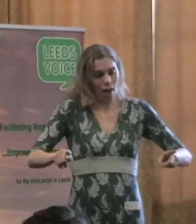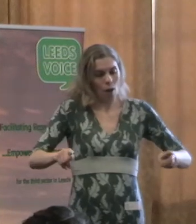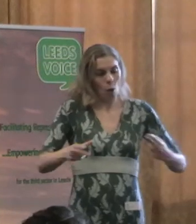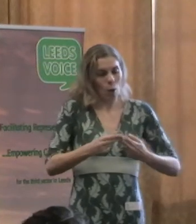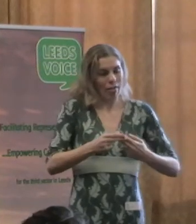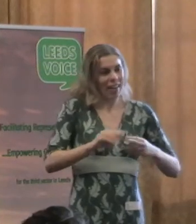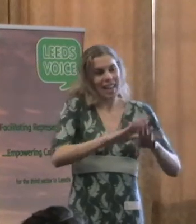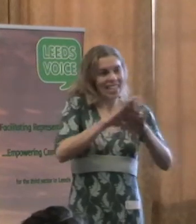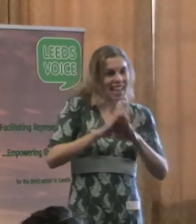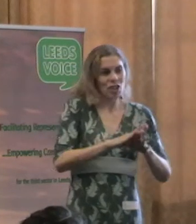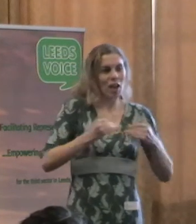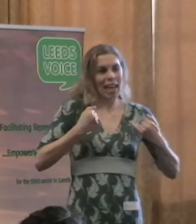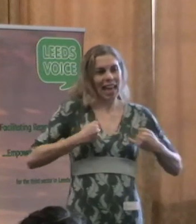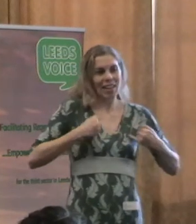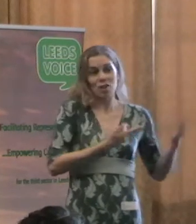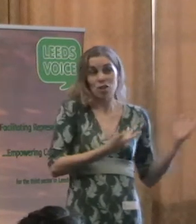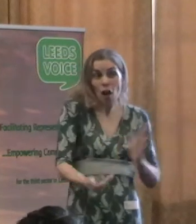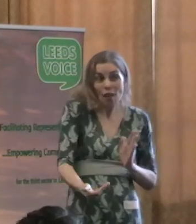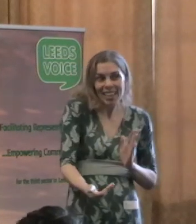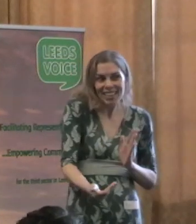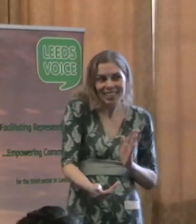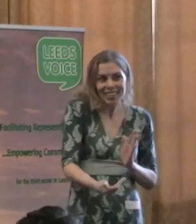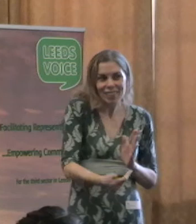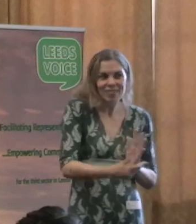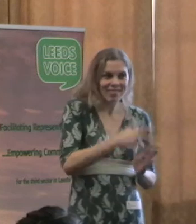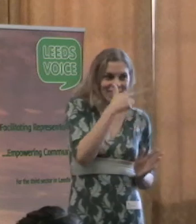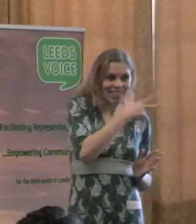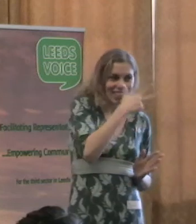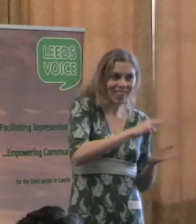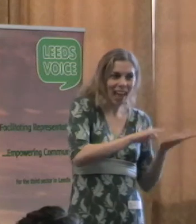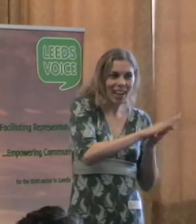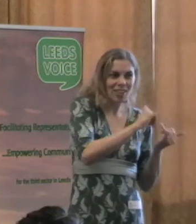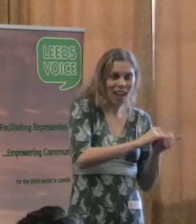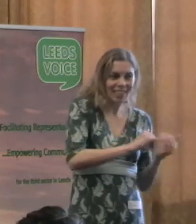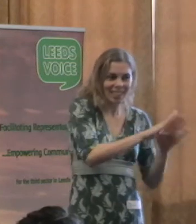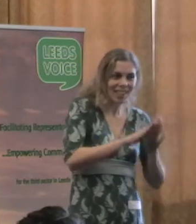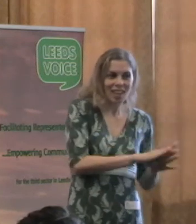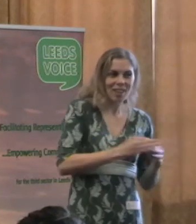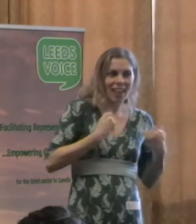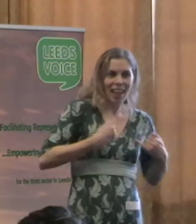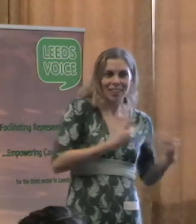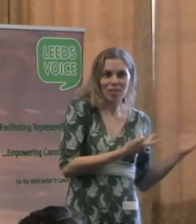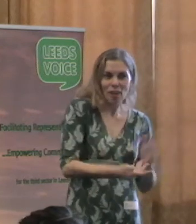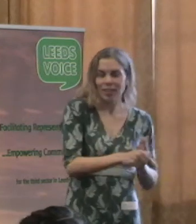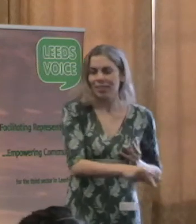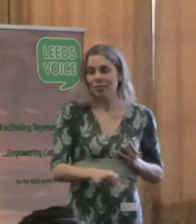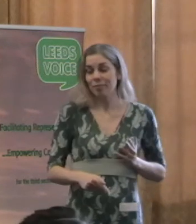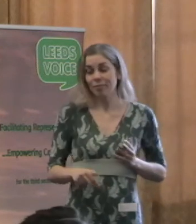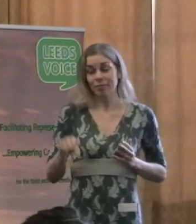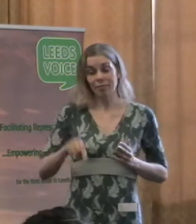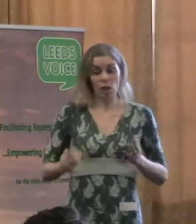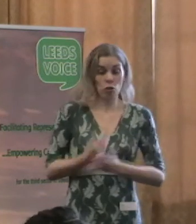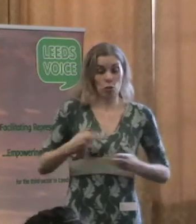service of the NHS. Within this new public health system, as we've already heard, there will be a